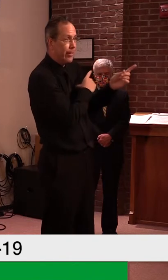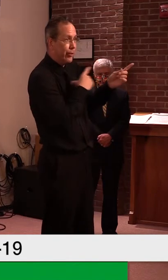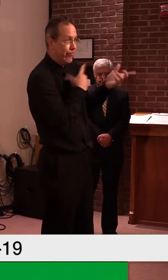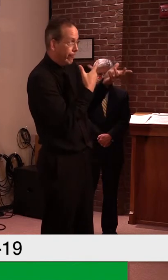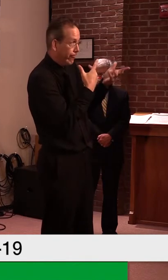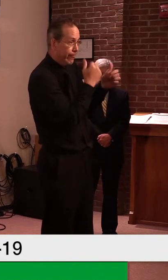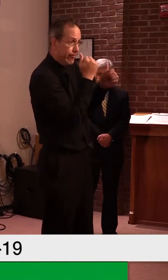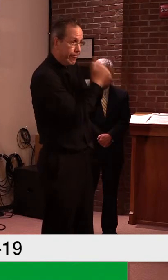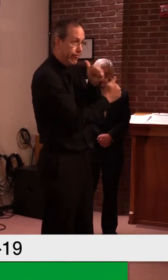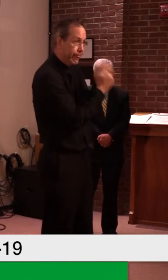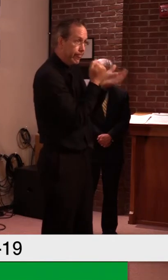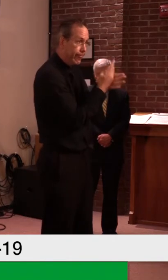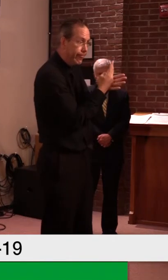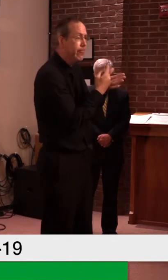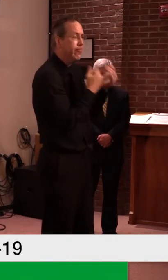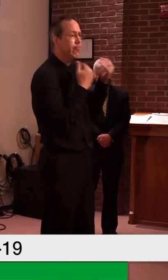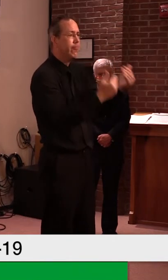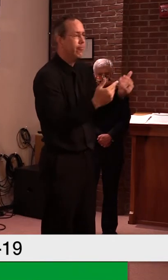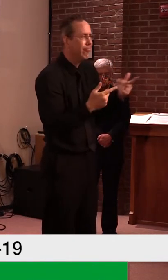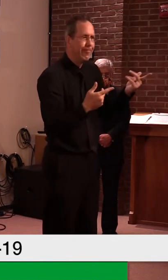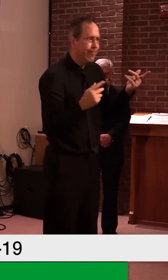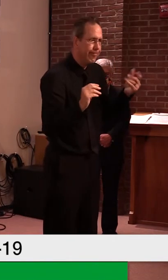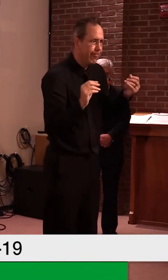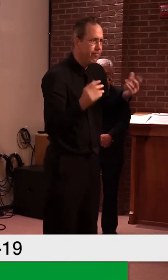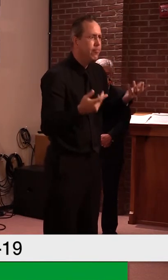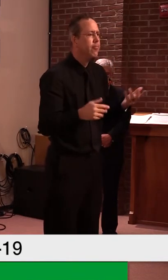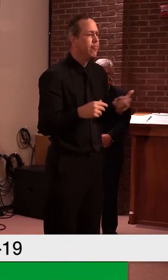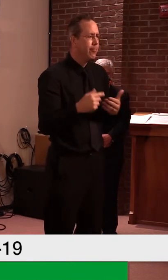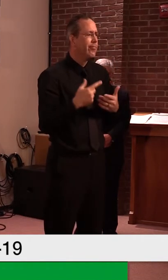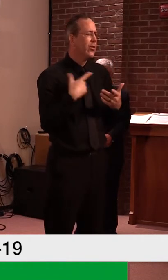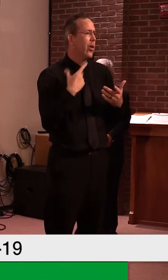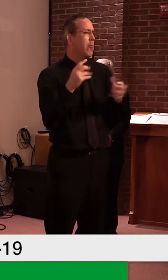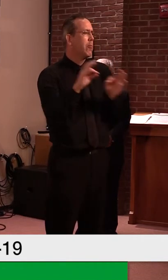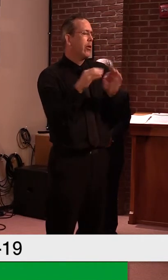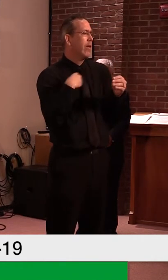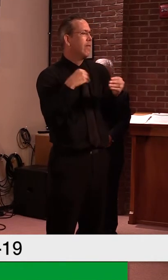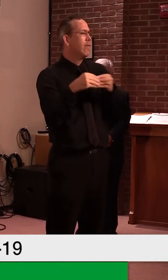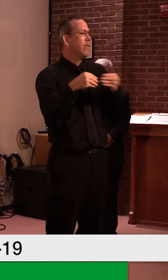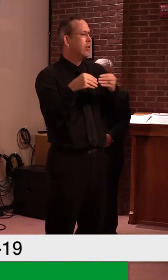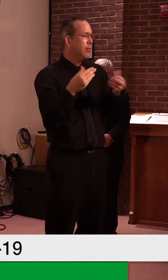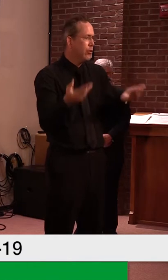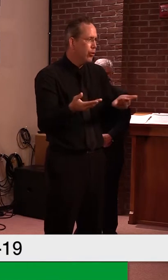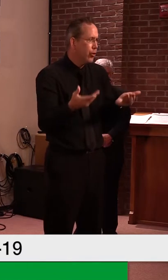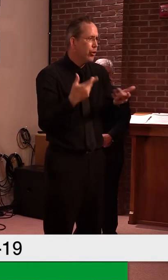uh, in their current calendars to redeploy day towards the final year they chose to do.